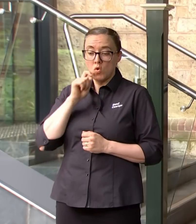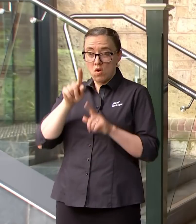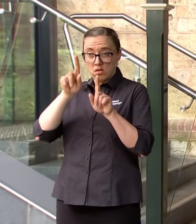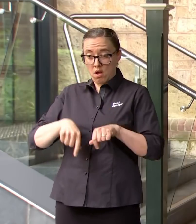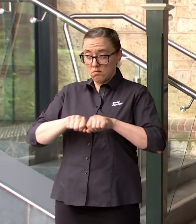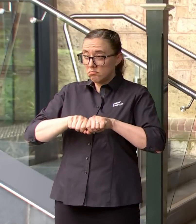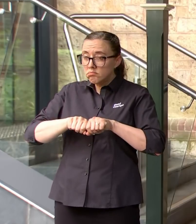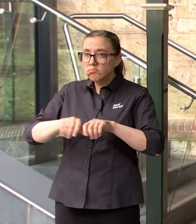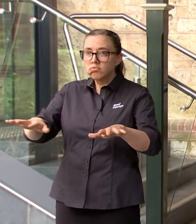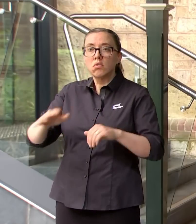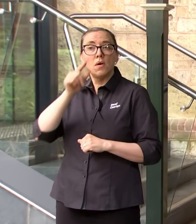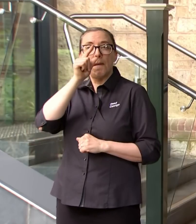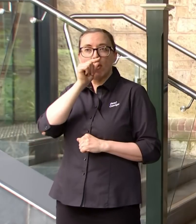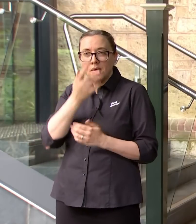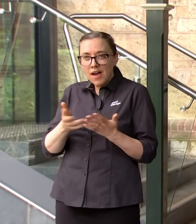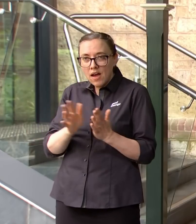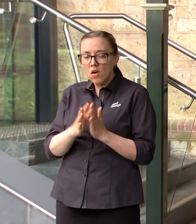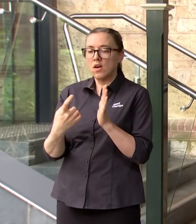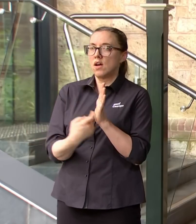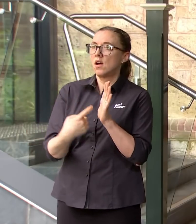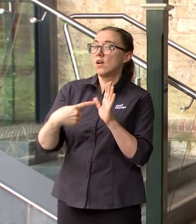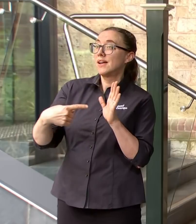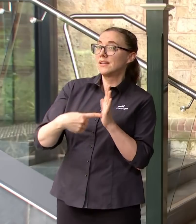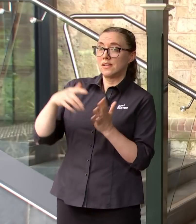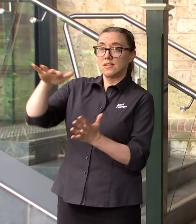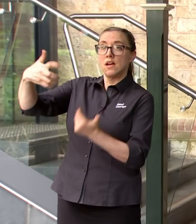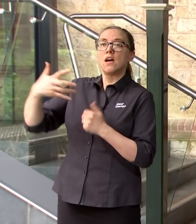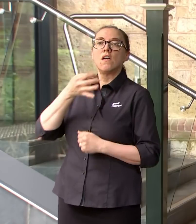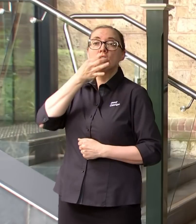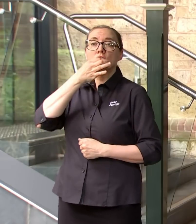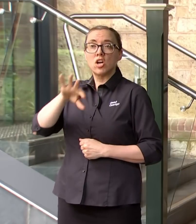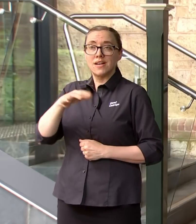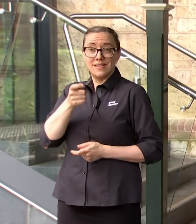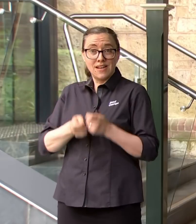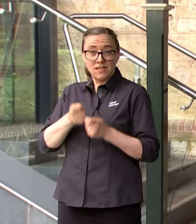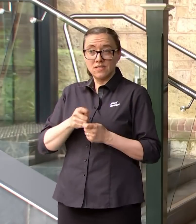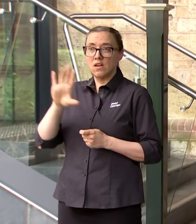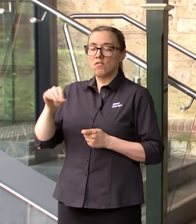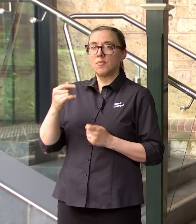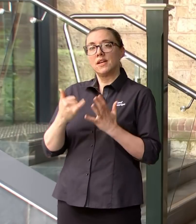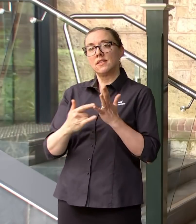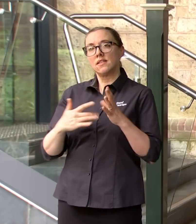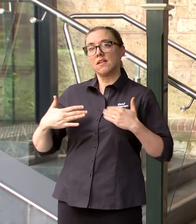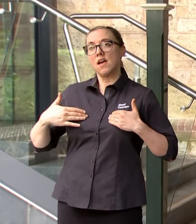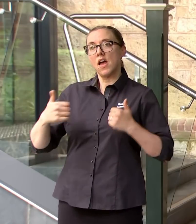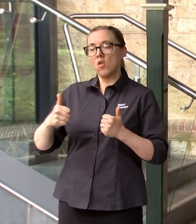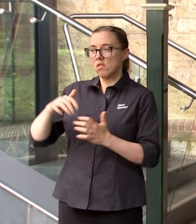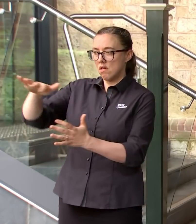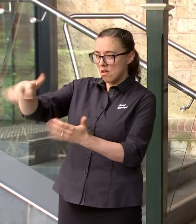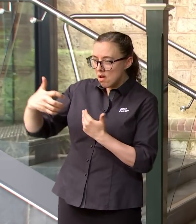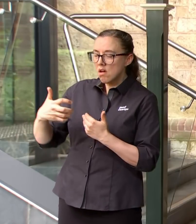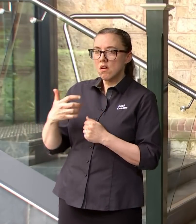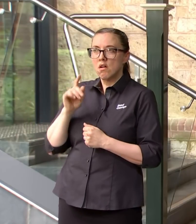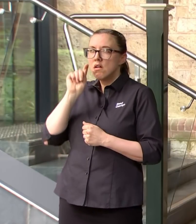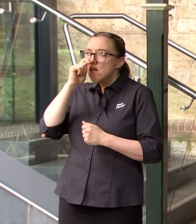for people to get a rapid antigen test free from SA Health and use that on day one